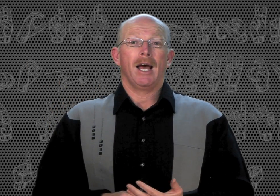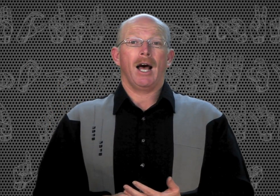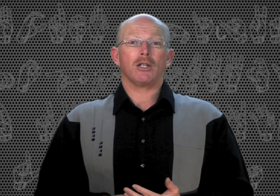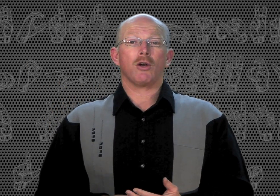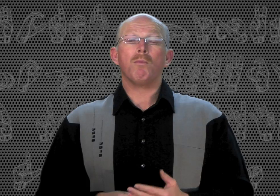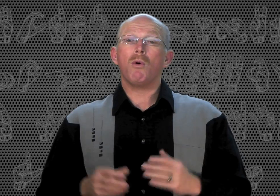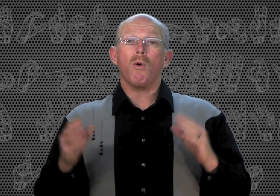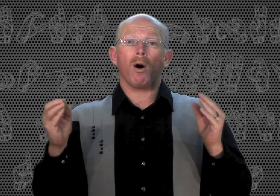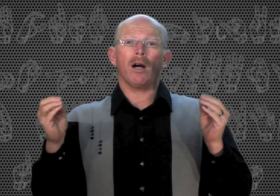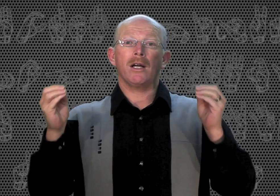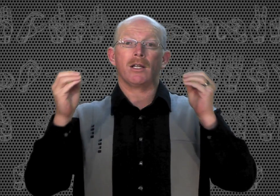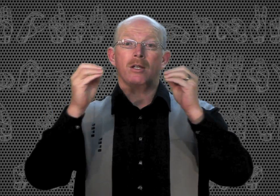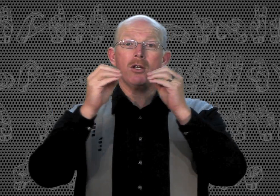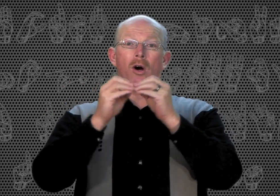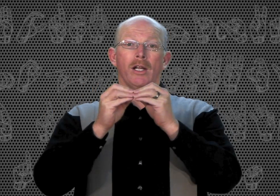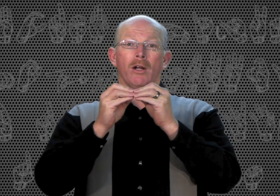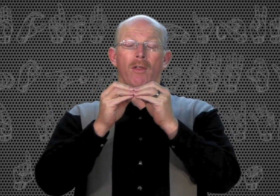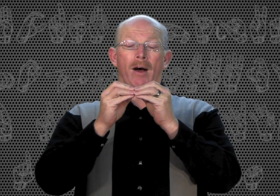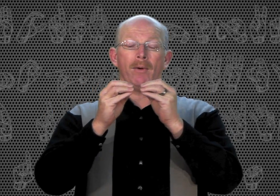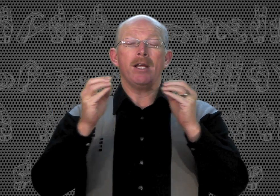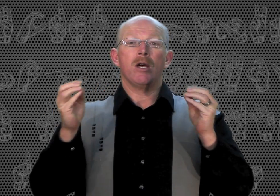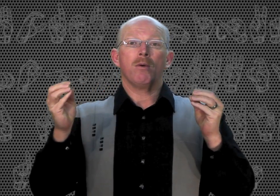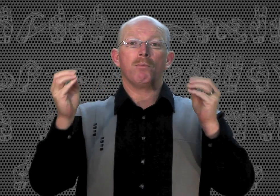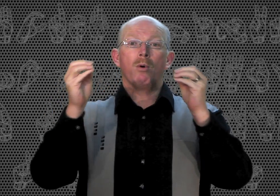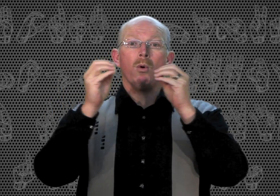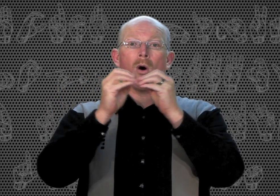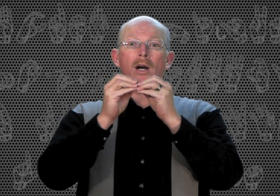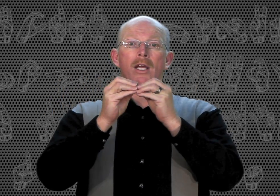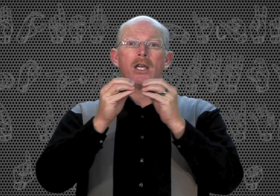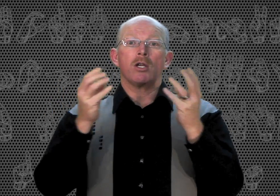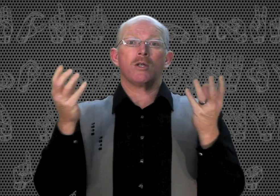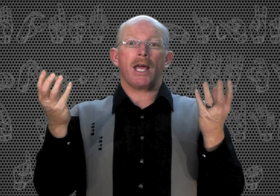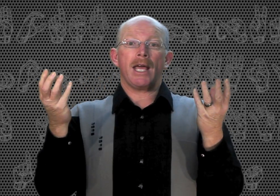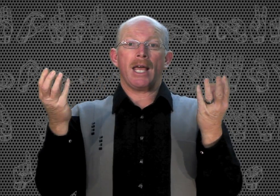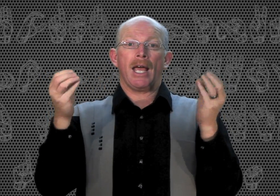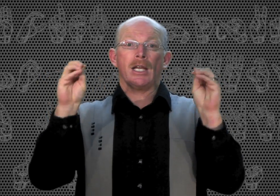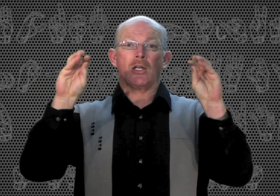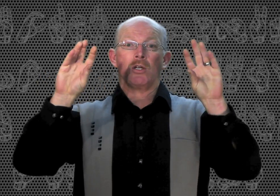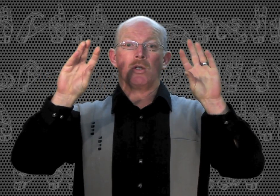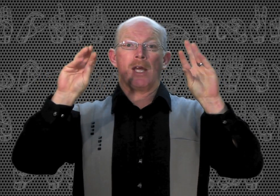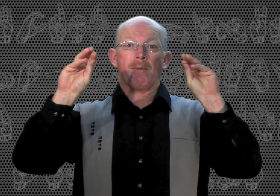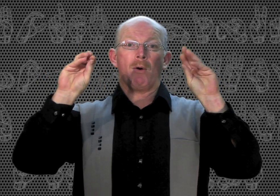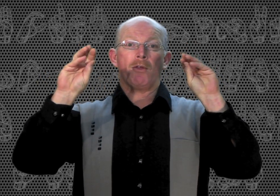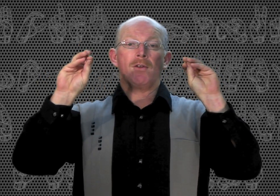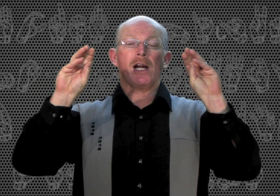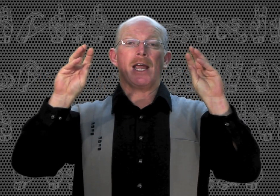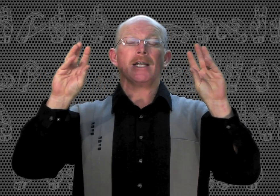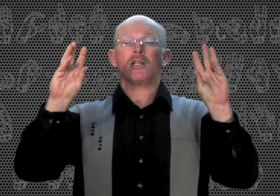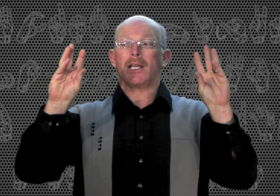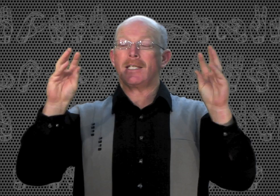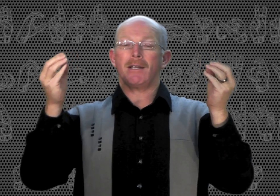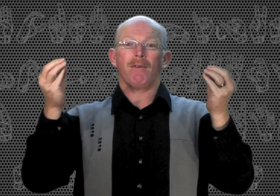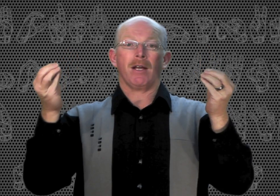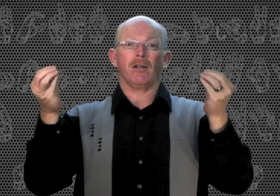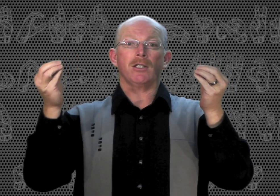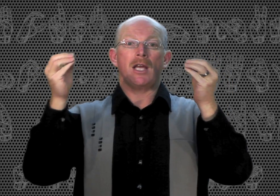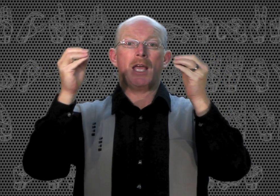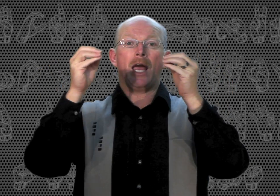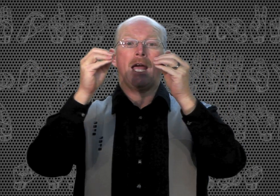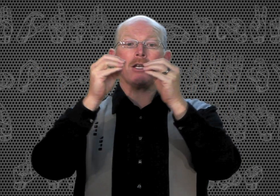So more, you already know that one, more, you take, and you take both of your hands, your kissy fingers, and